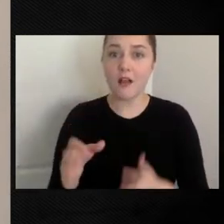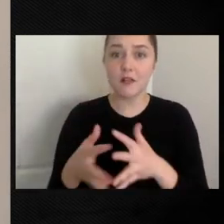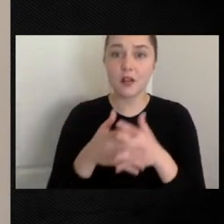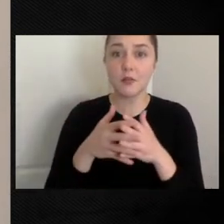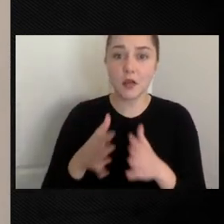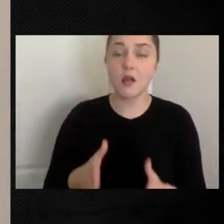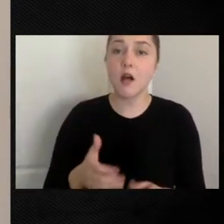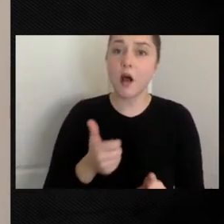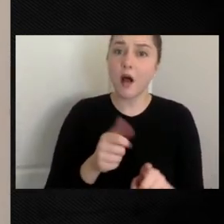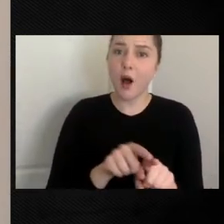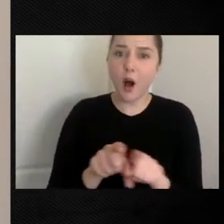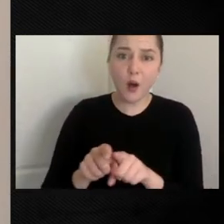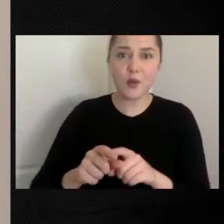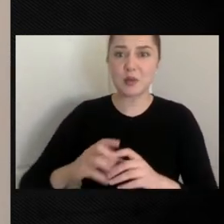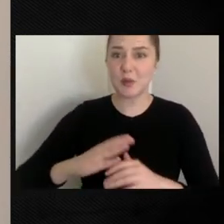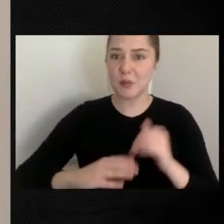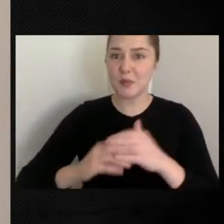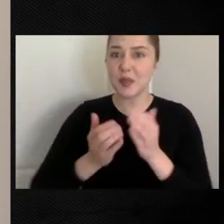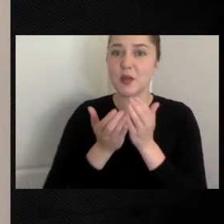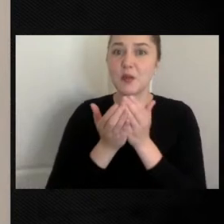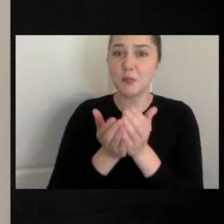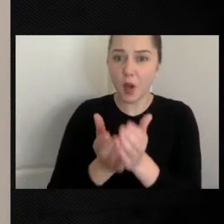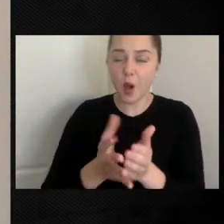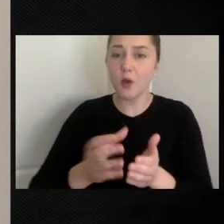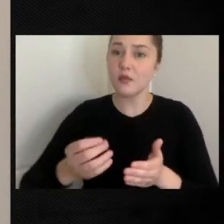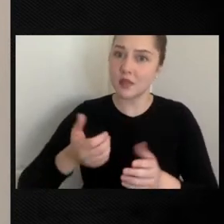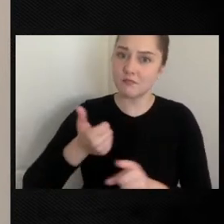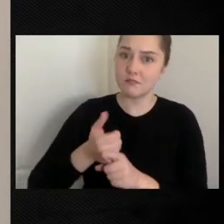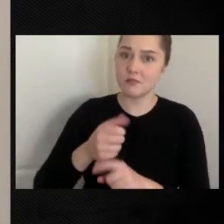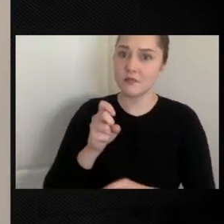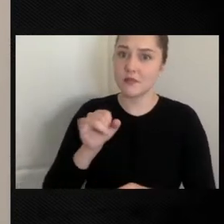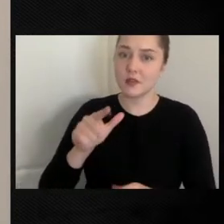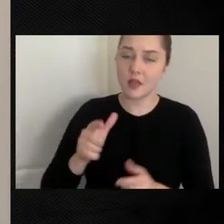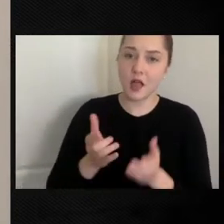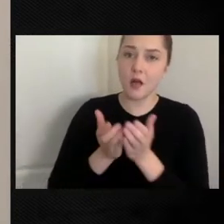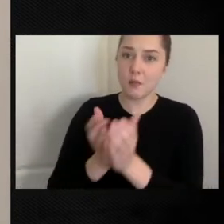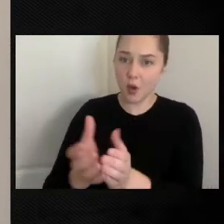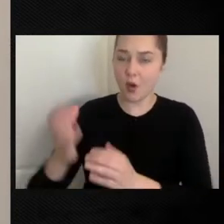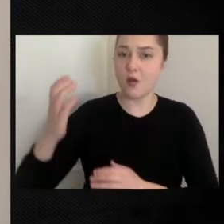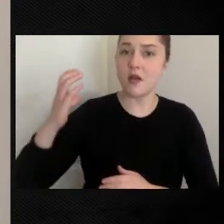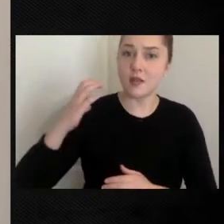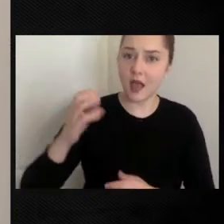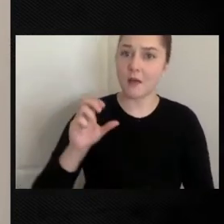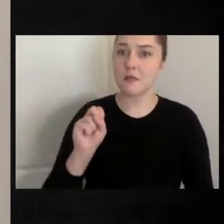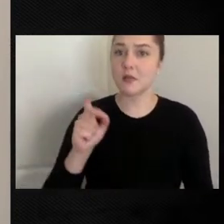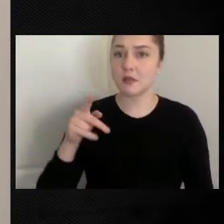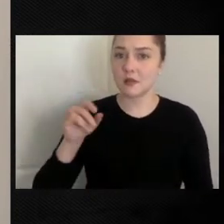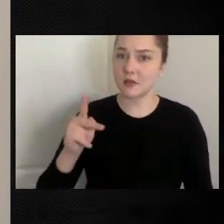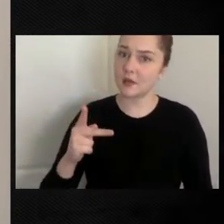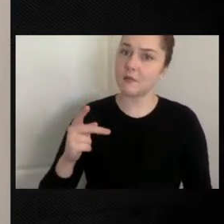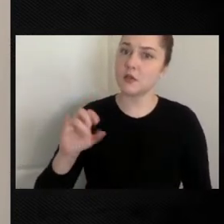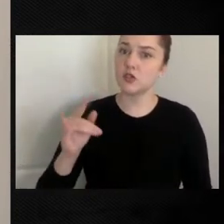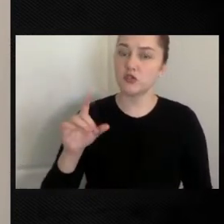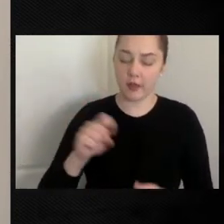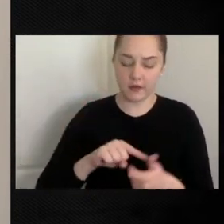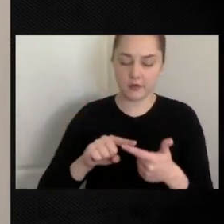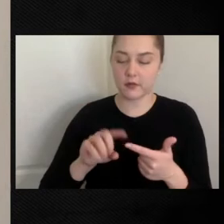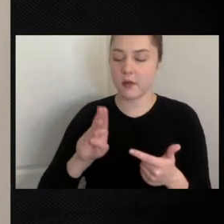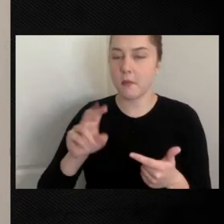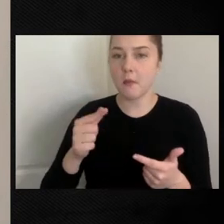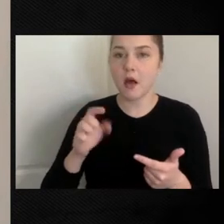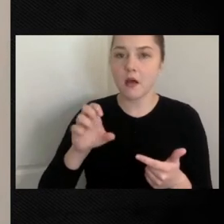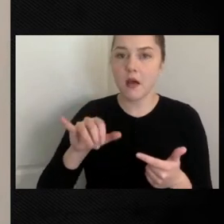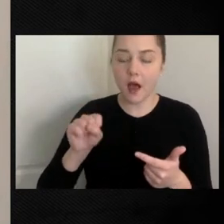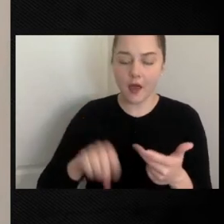builders and sail makers and, as Bert said, captains of skipjacks and bug eyes and schooners and been involved in all